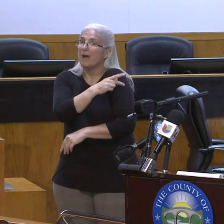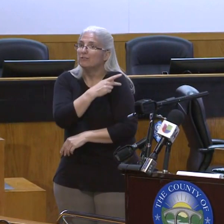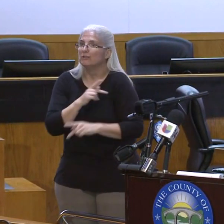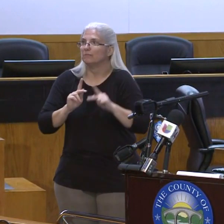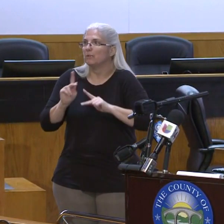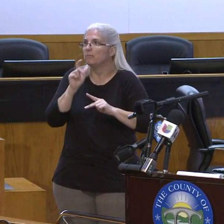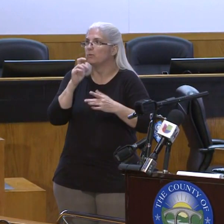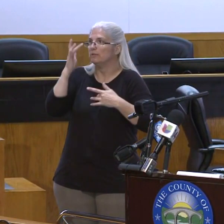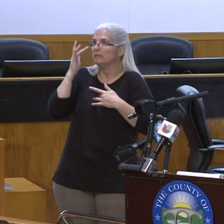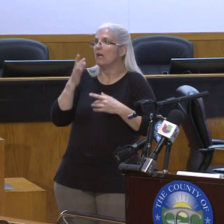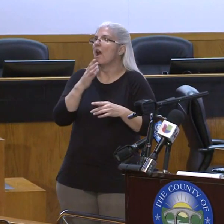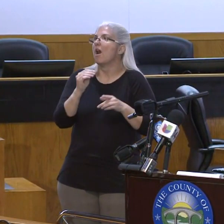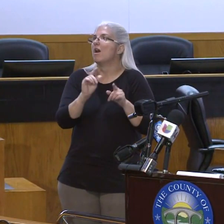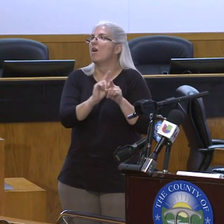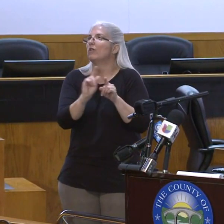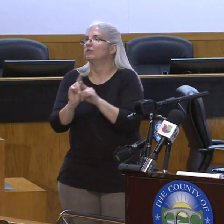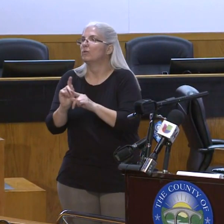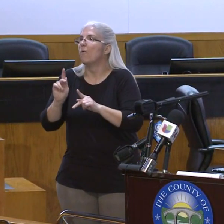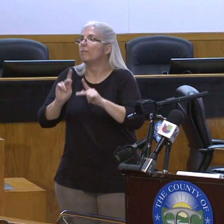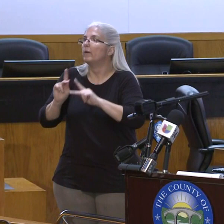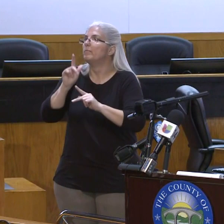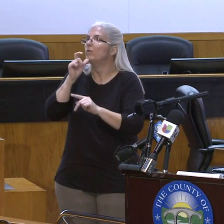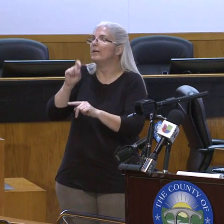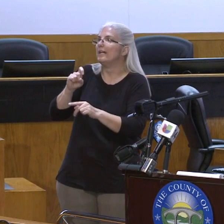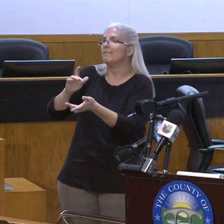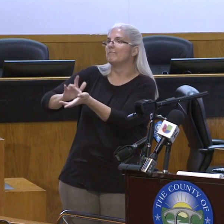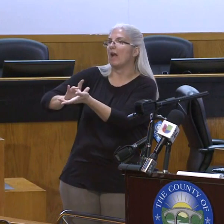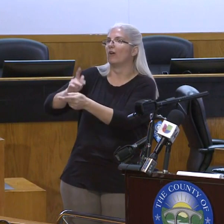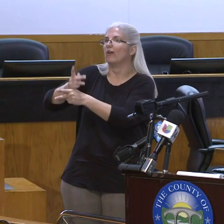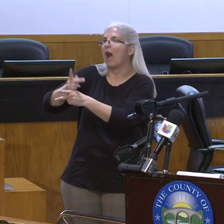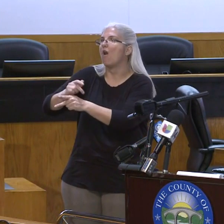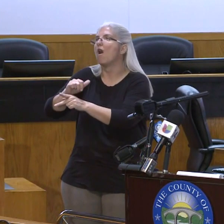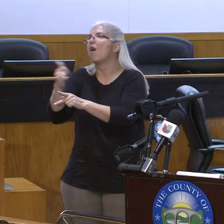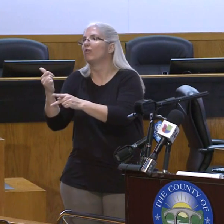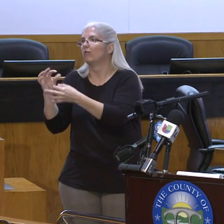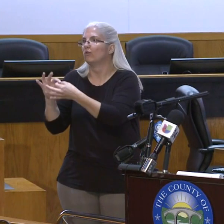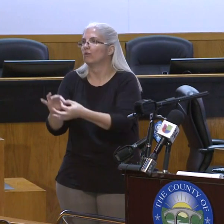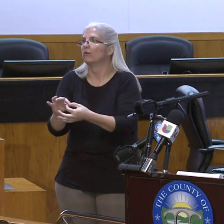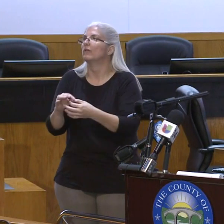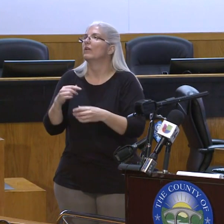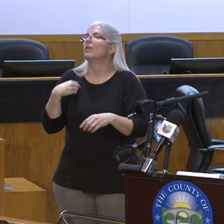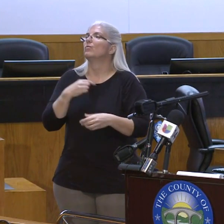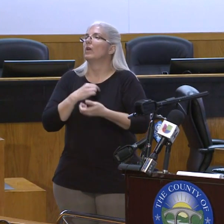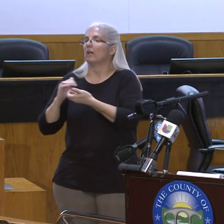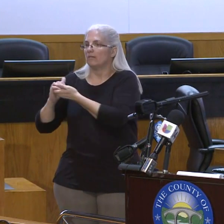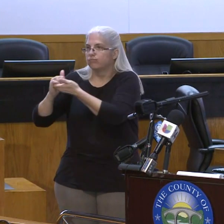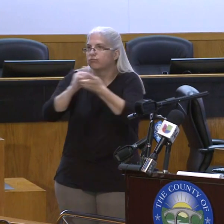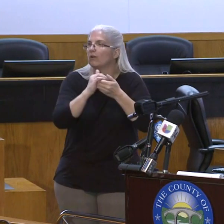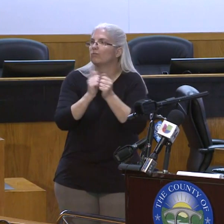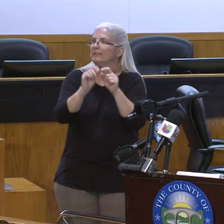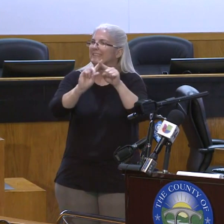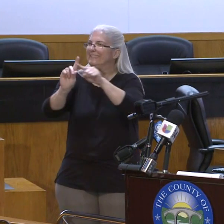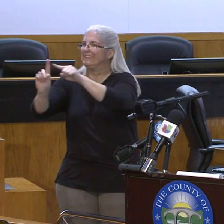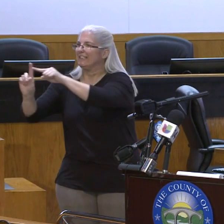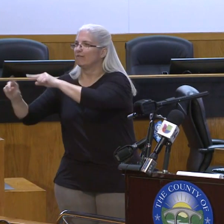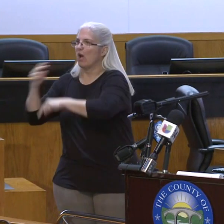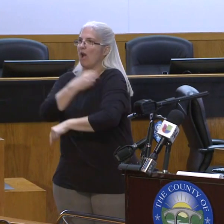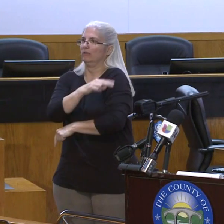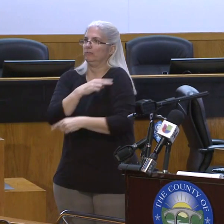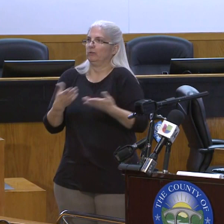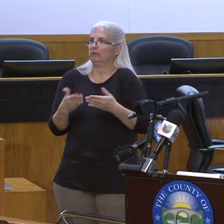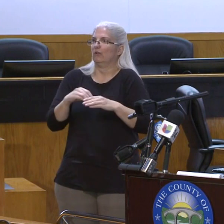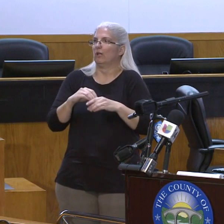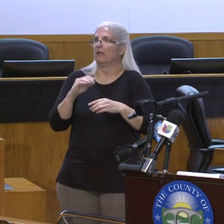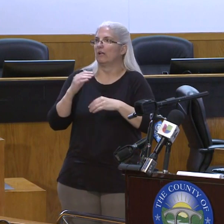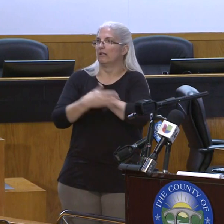patients who need medical care. We are collaborating with each hospital in our county, focusing on multiple areas, but